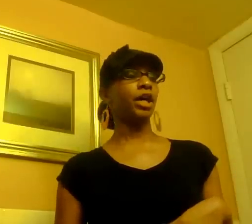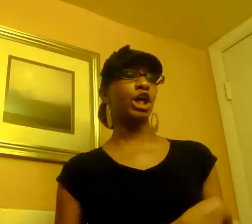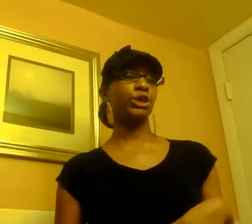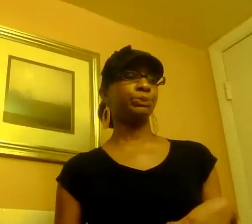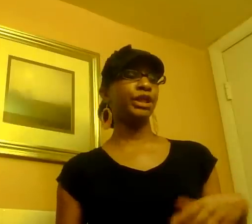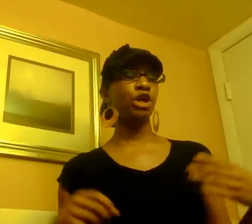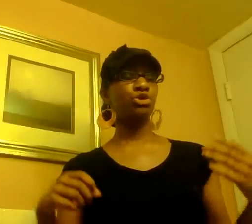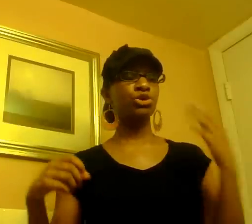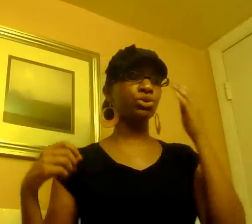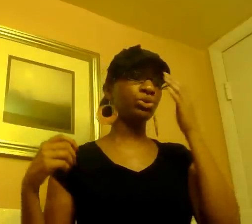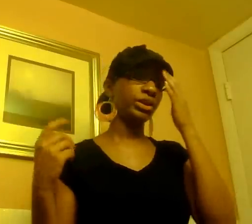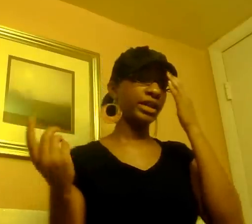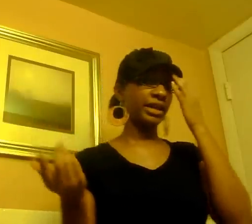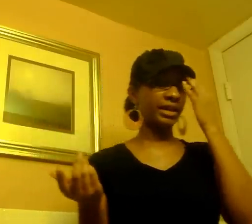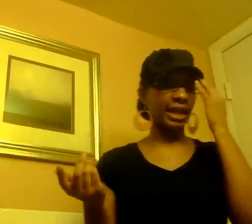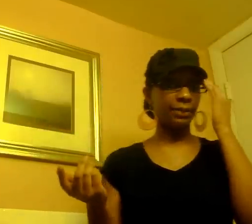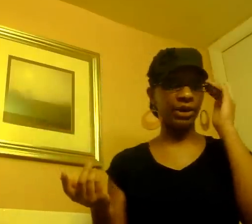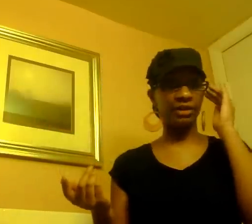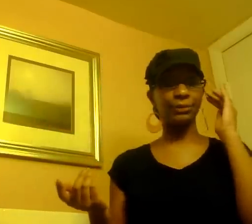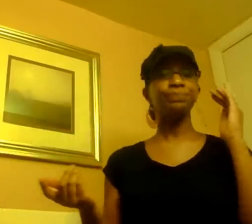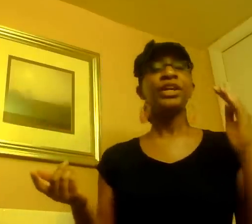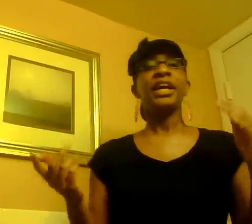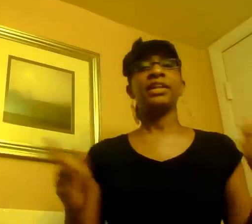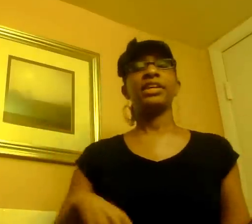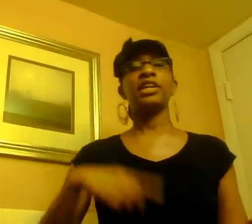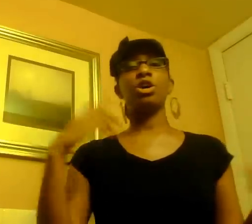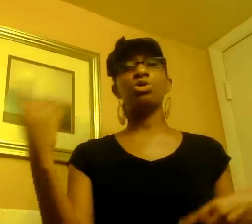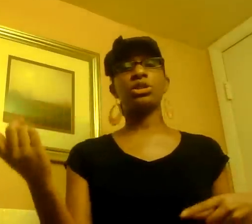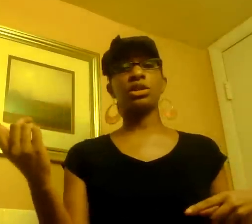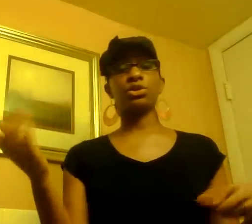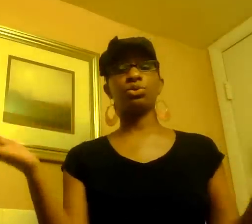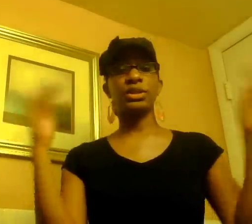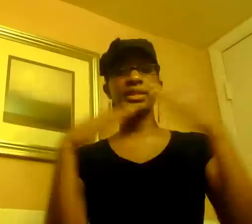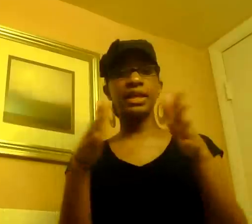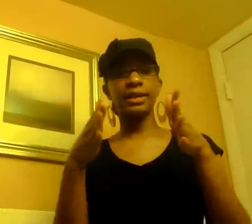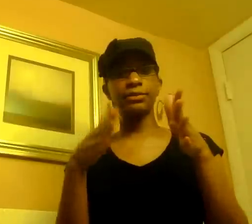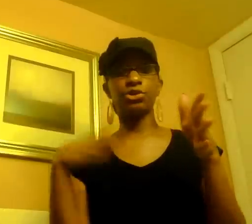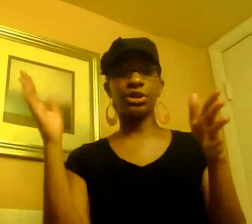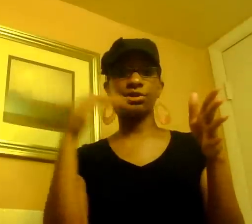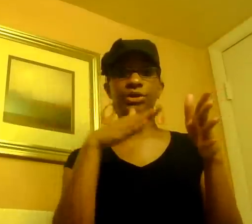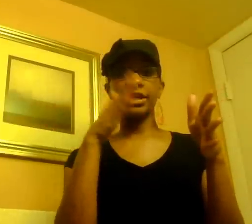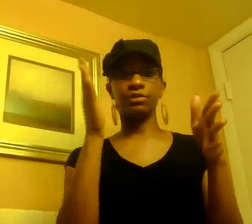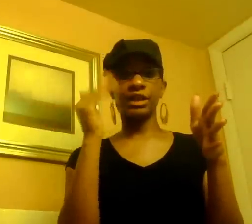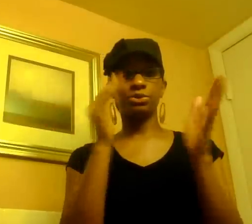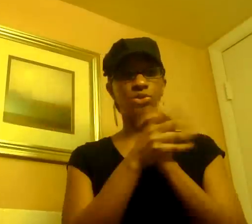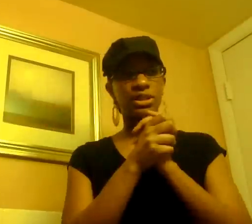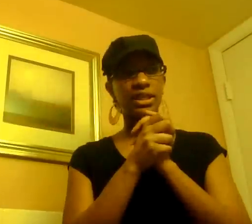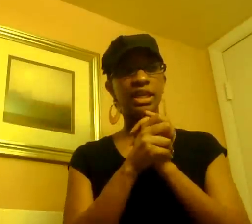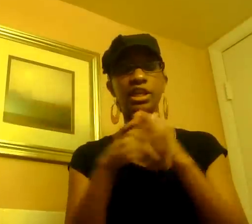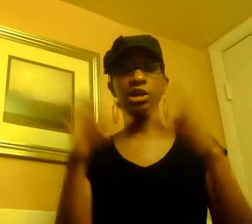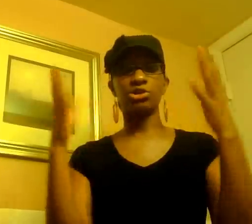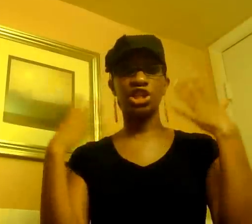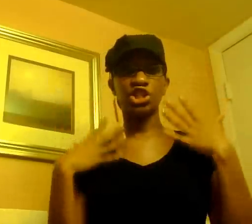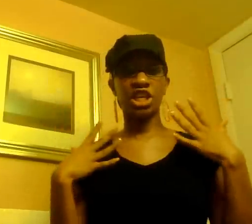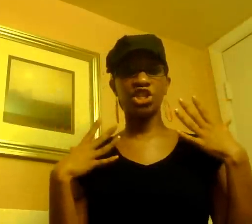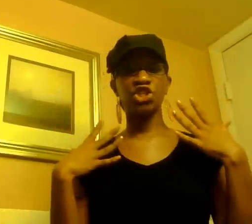um he goes to the the camp whatever and then he goes and through this tent you know they direct him through this tent and he goes and he changed